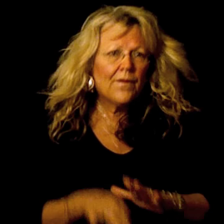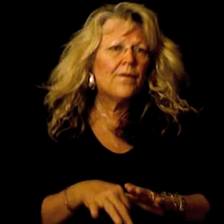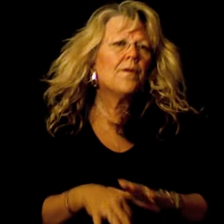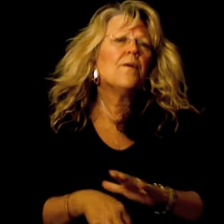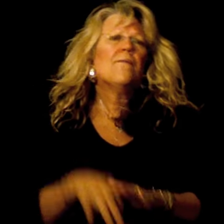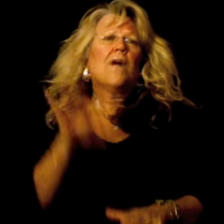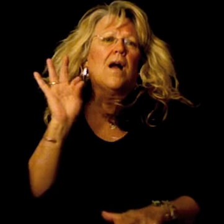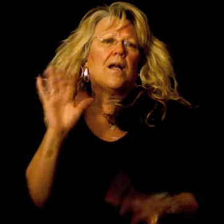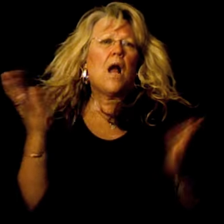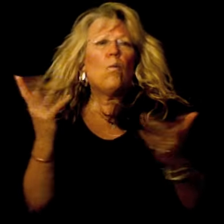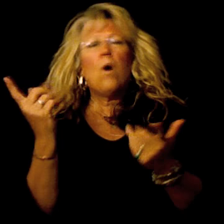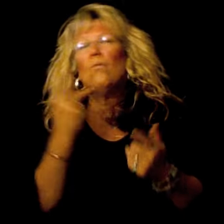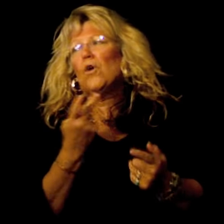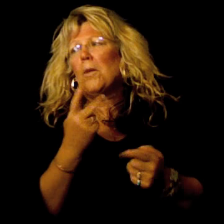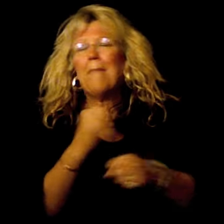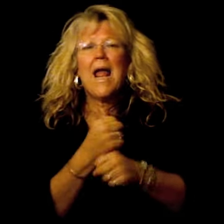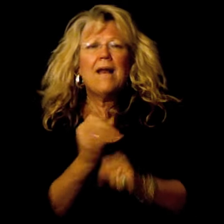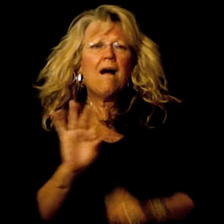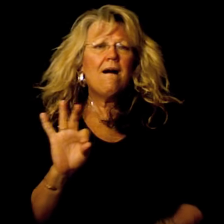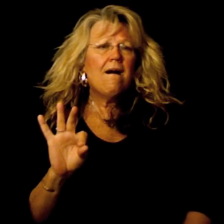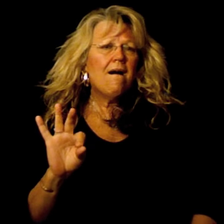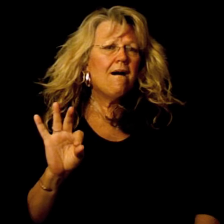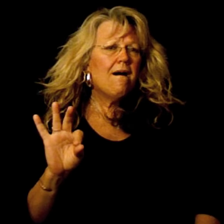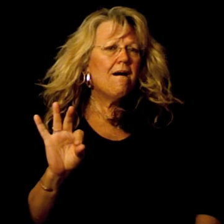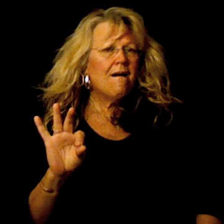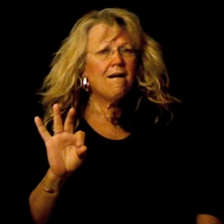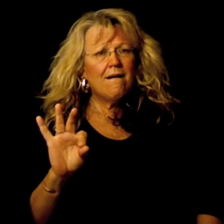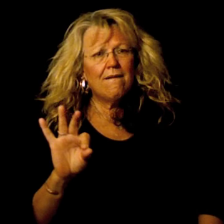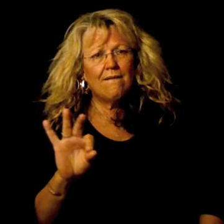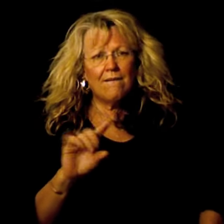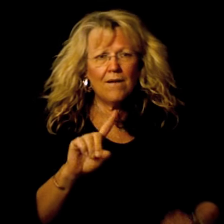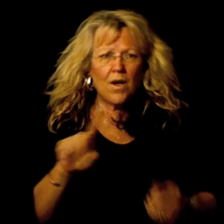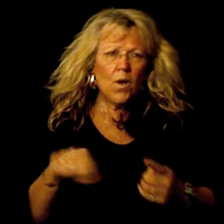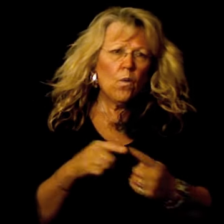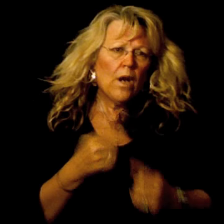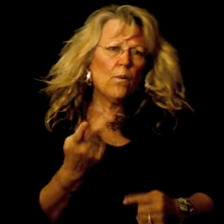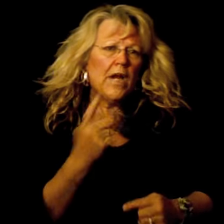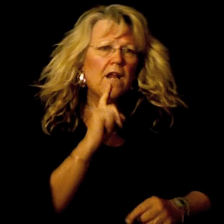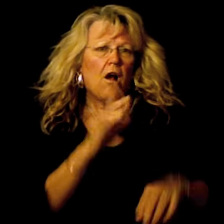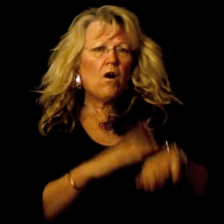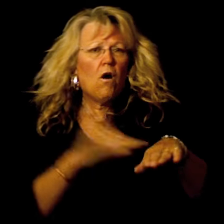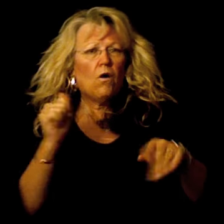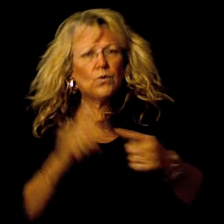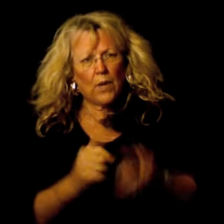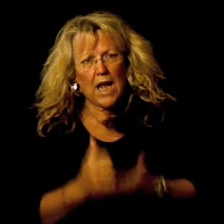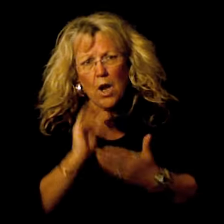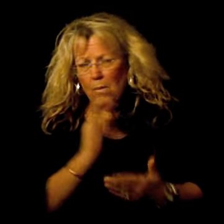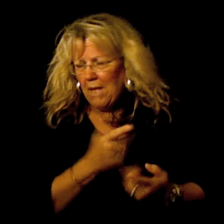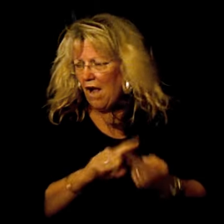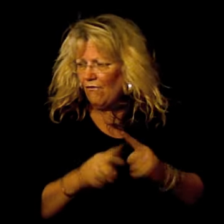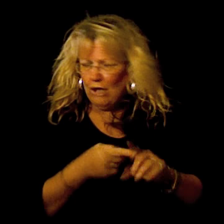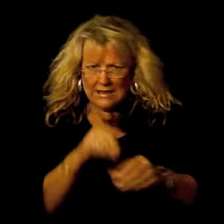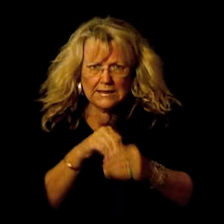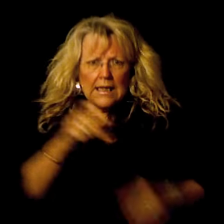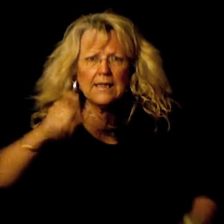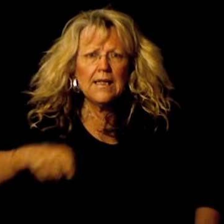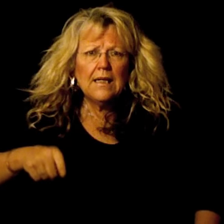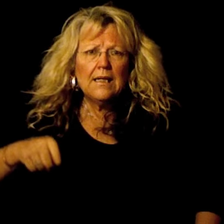Find out what we're made of, but we are called to help our friends in need.